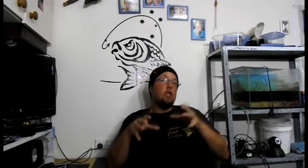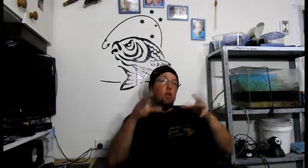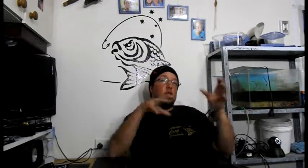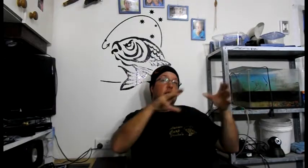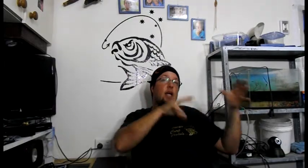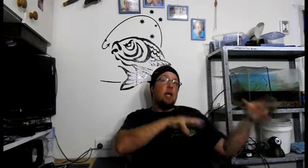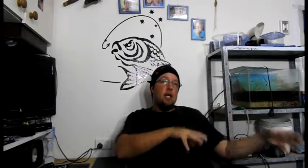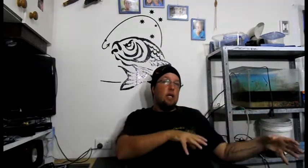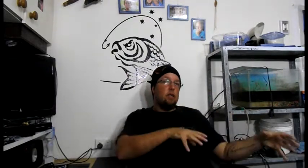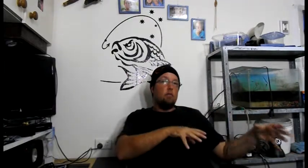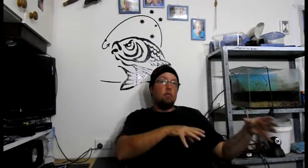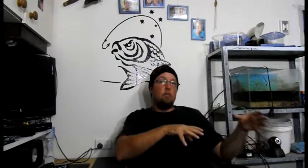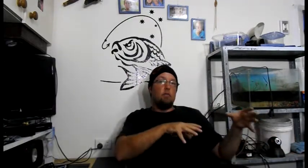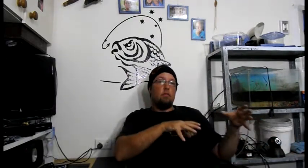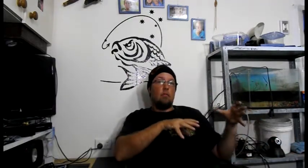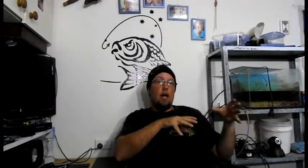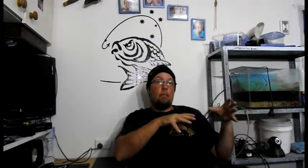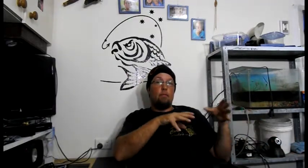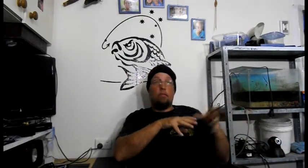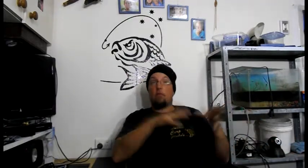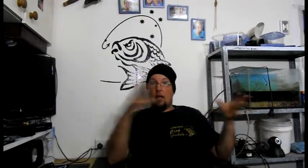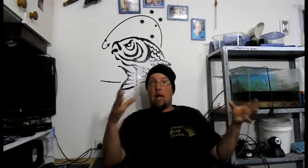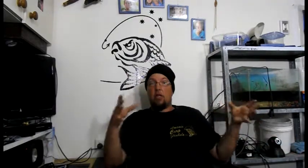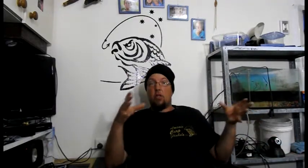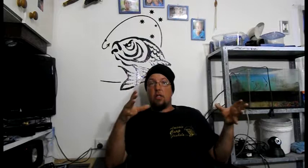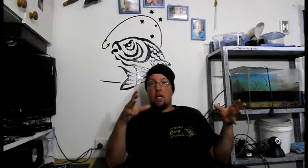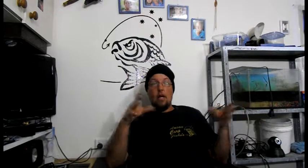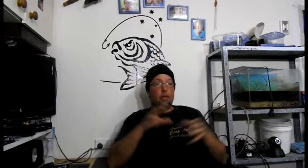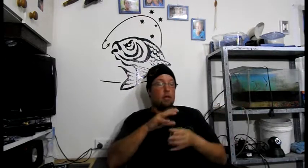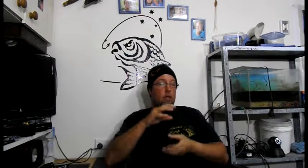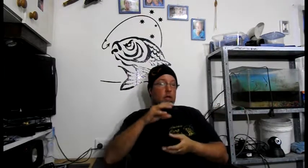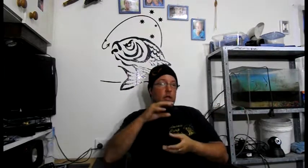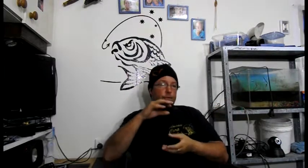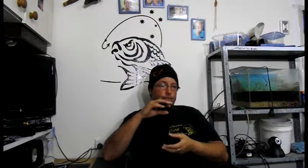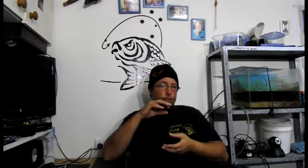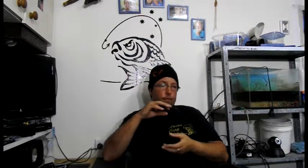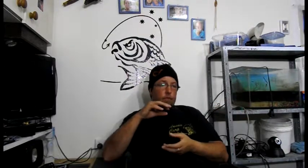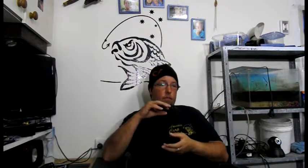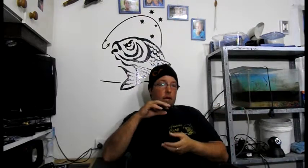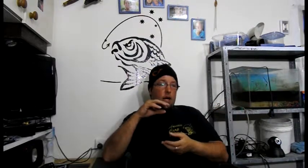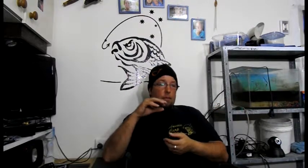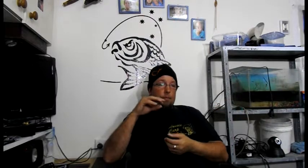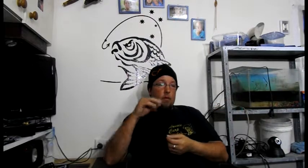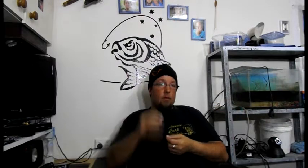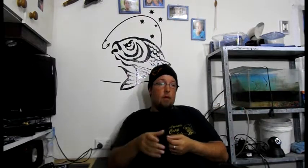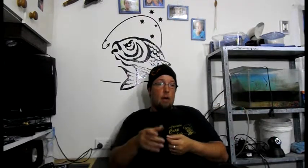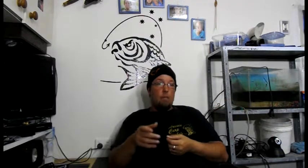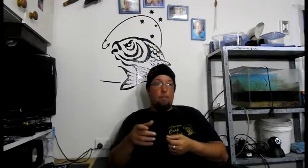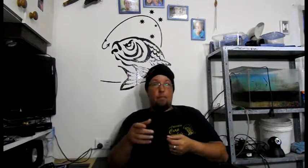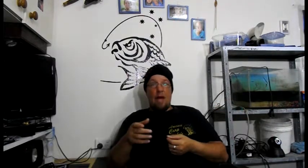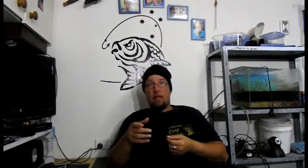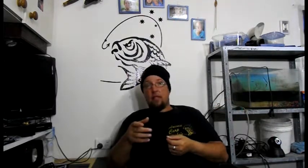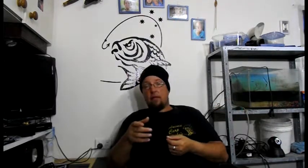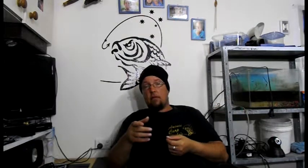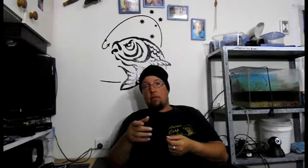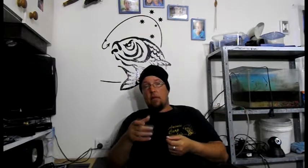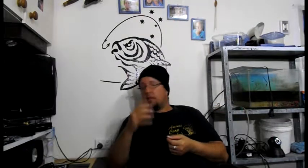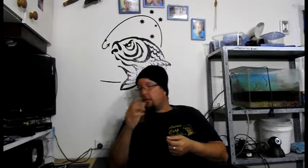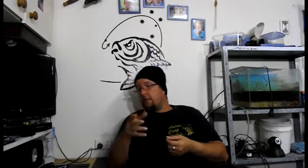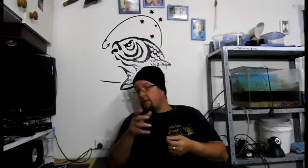ones. Can then eat. Um. Larger sized carp. Um. A bass. I'm sorry. A Murray